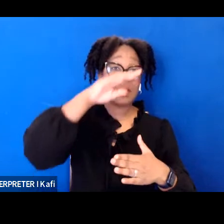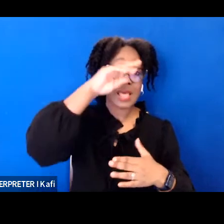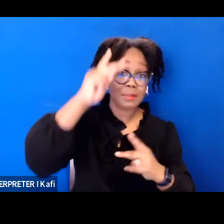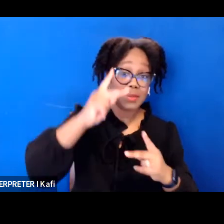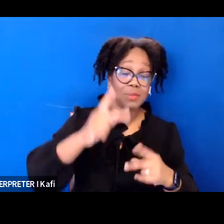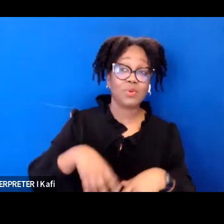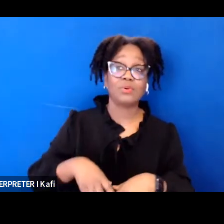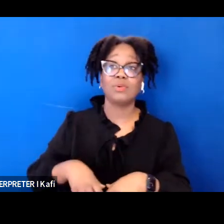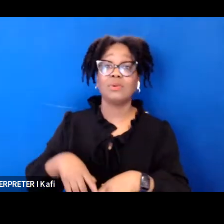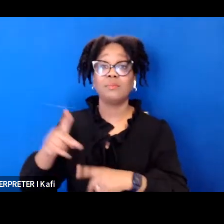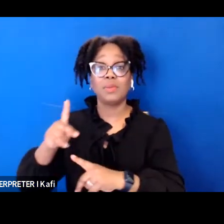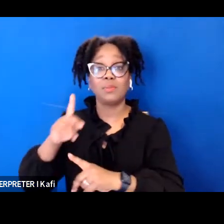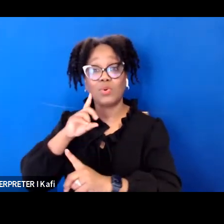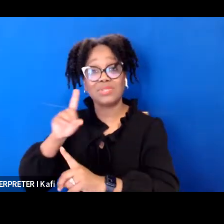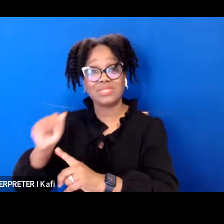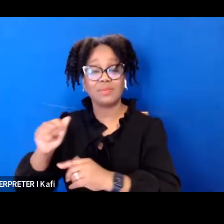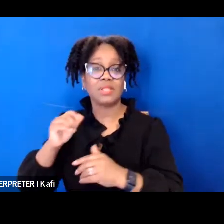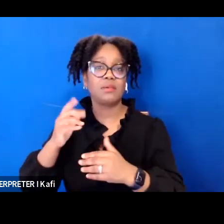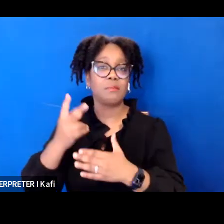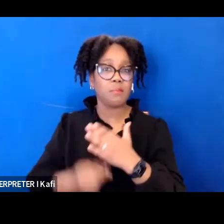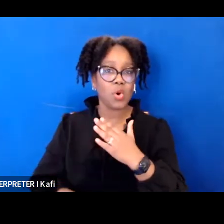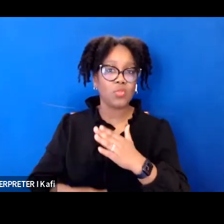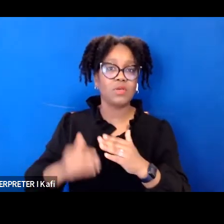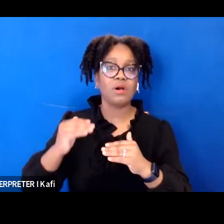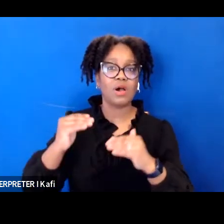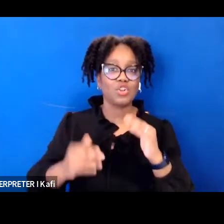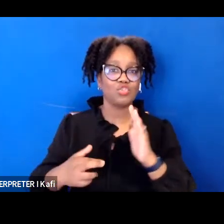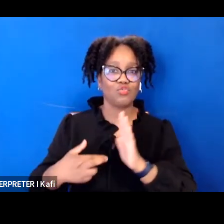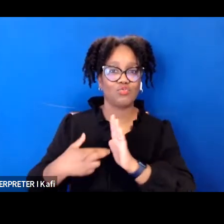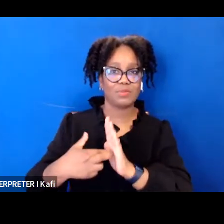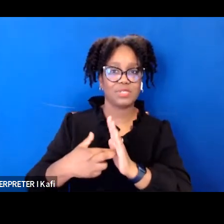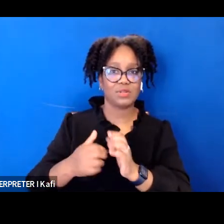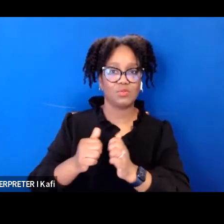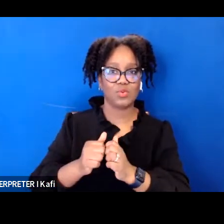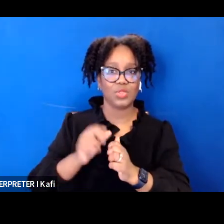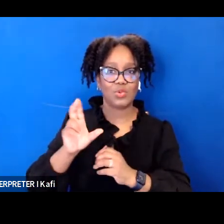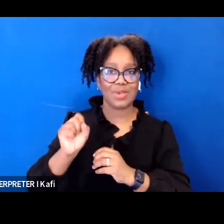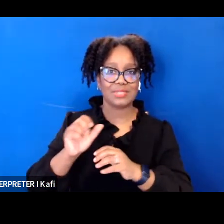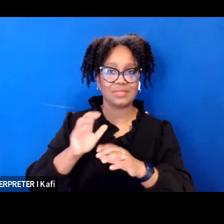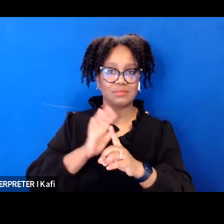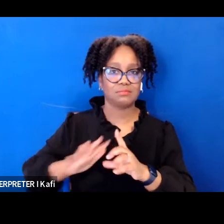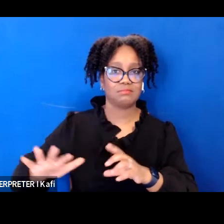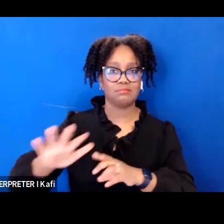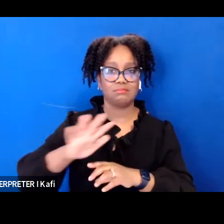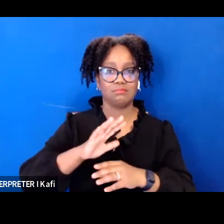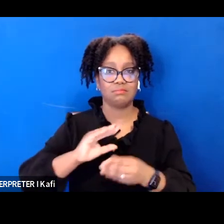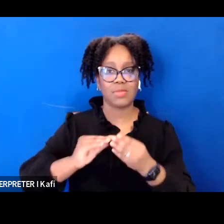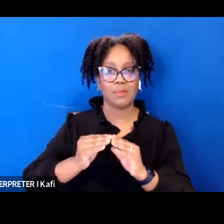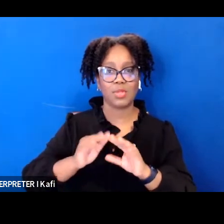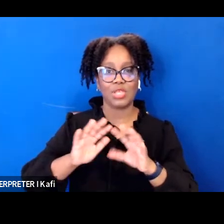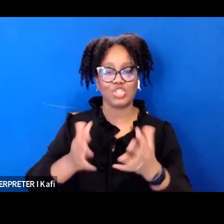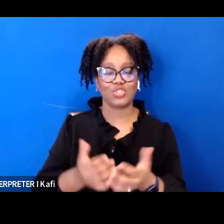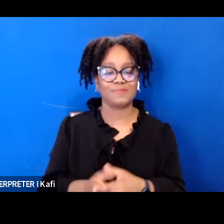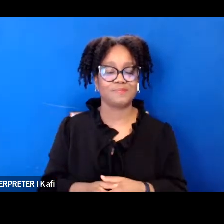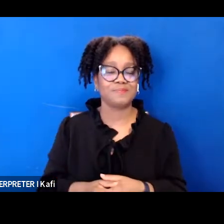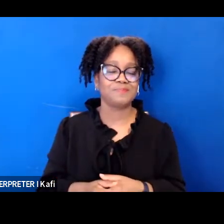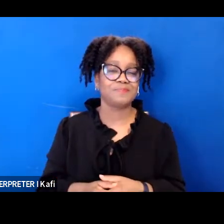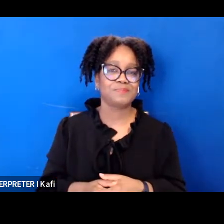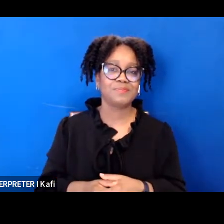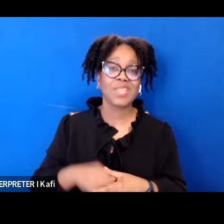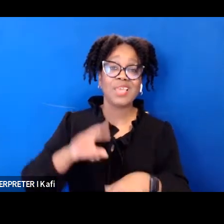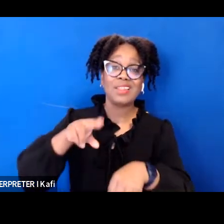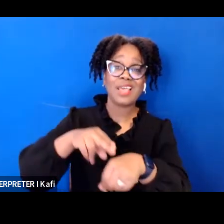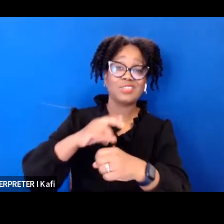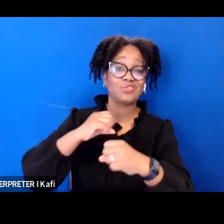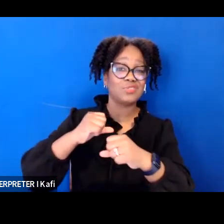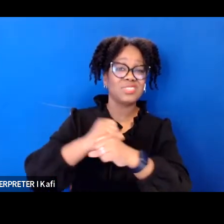when compared to the overall demographics of the state's population national statistics are just as daunting on race and even